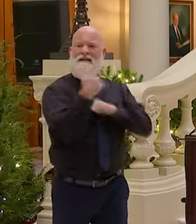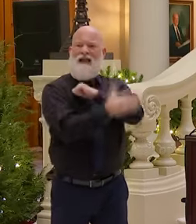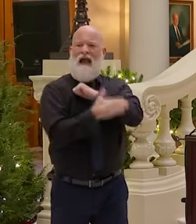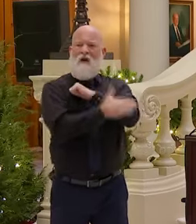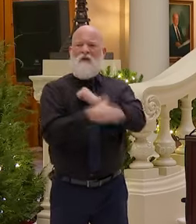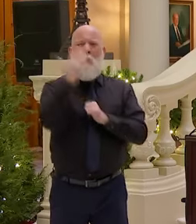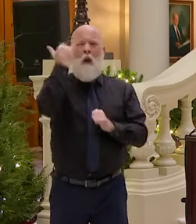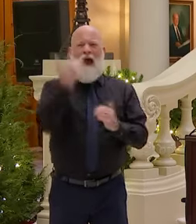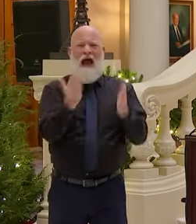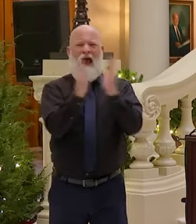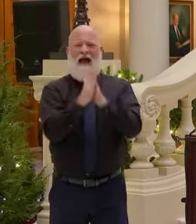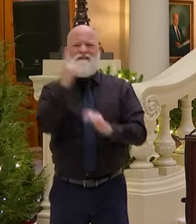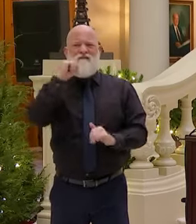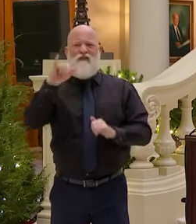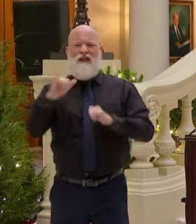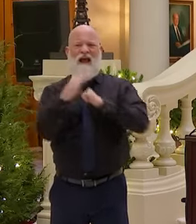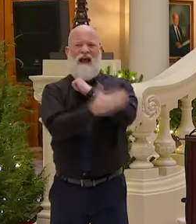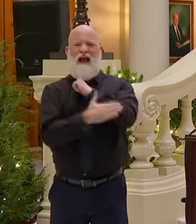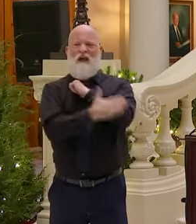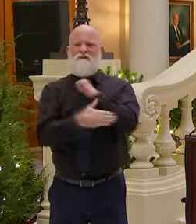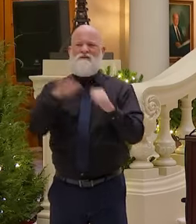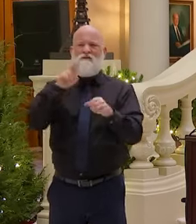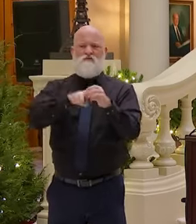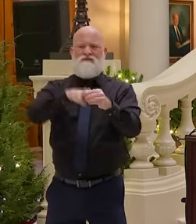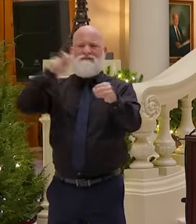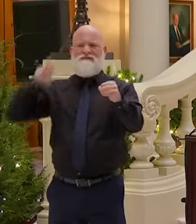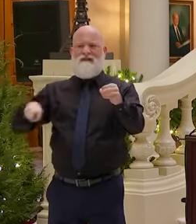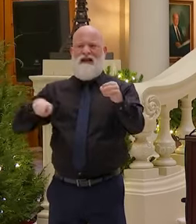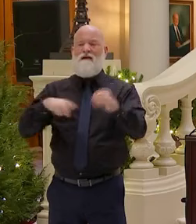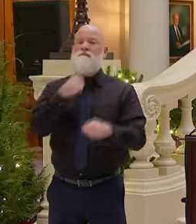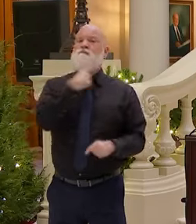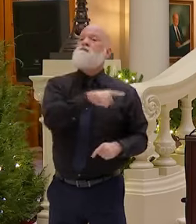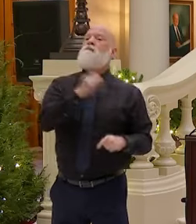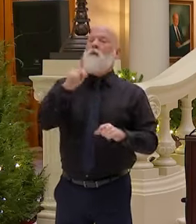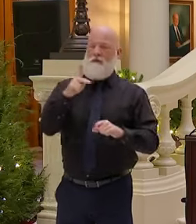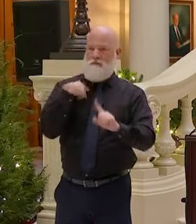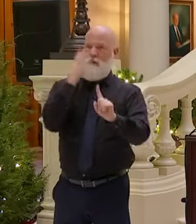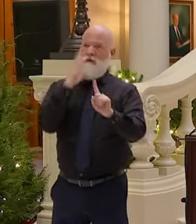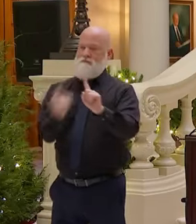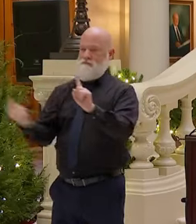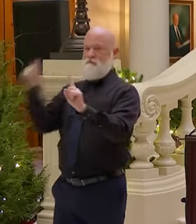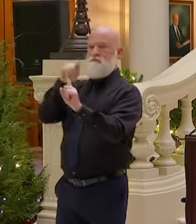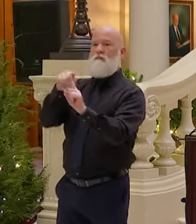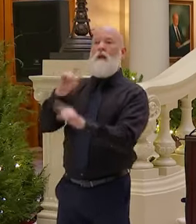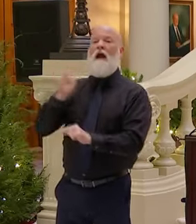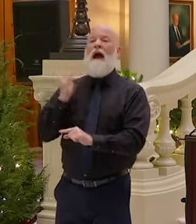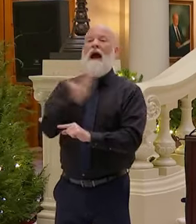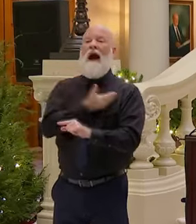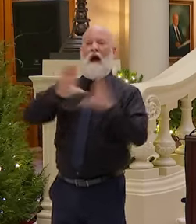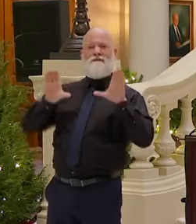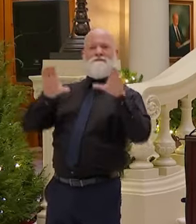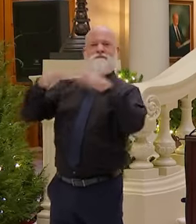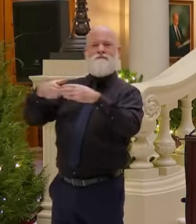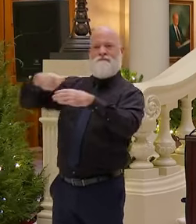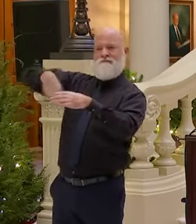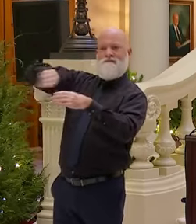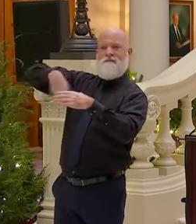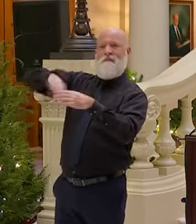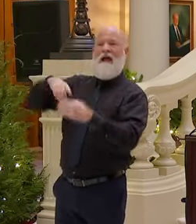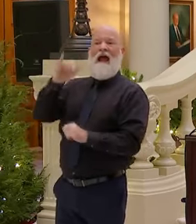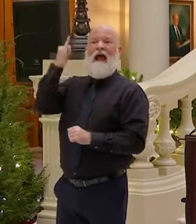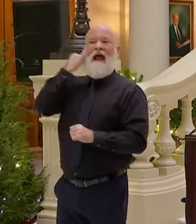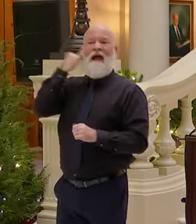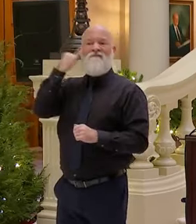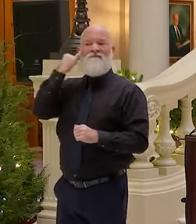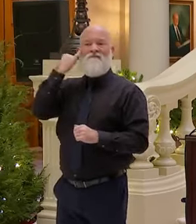Well, this goes back to a couple of things that we've talked about as part of our elections package that if the secretary's office is going to be continually